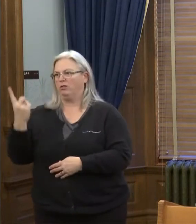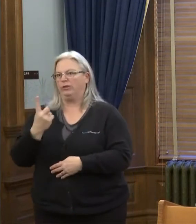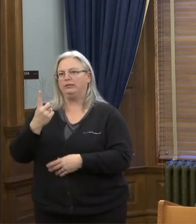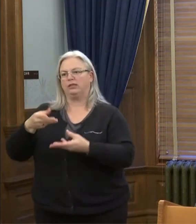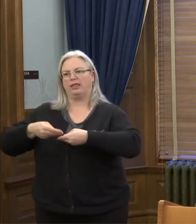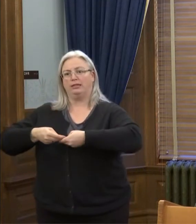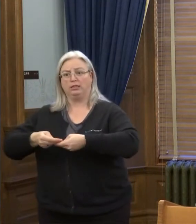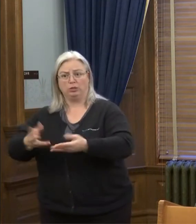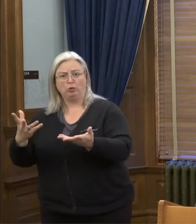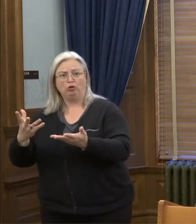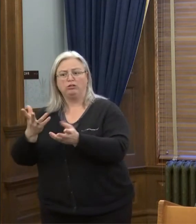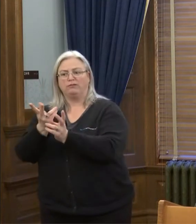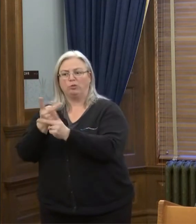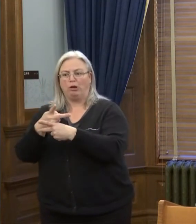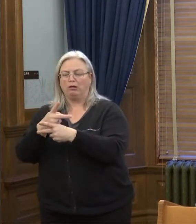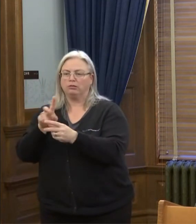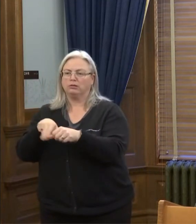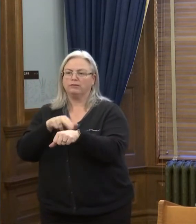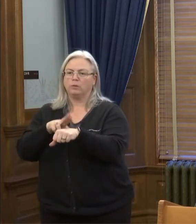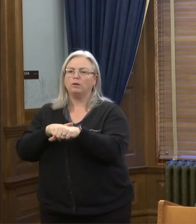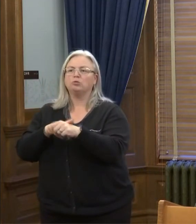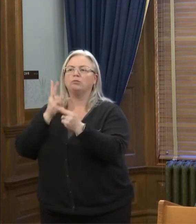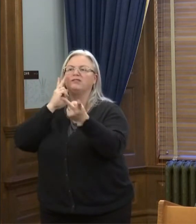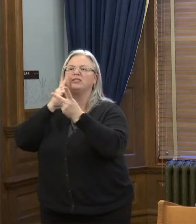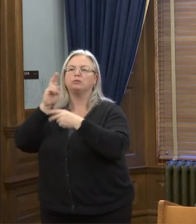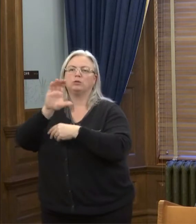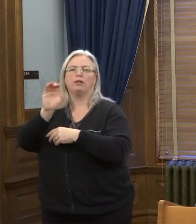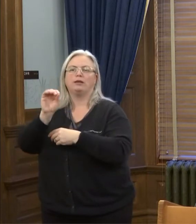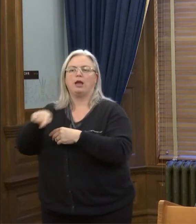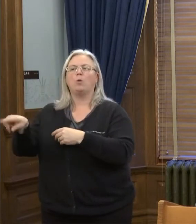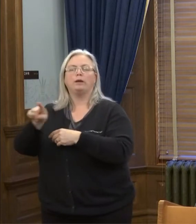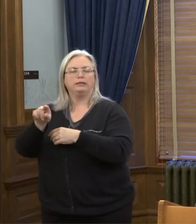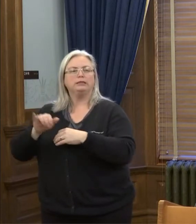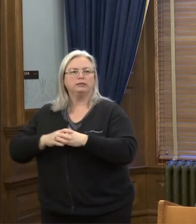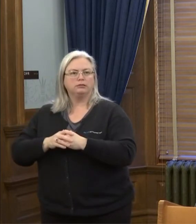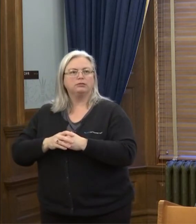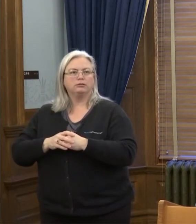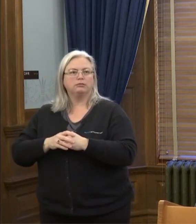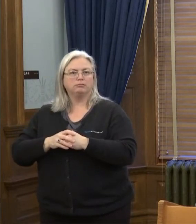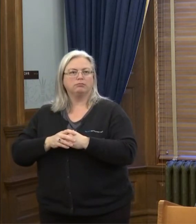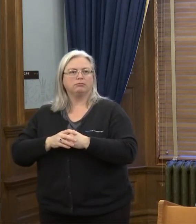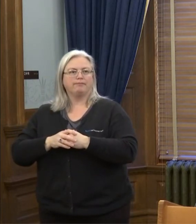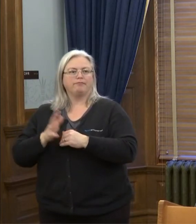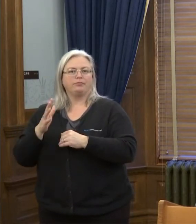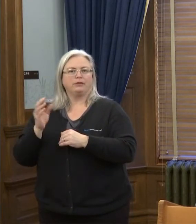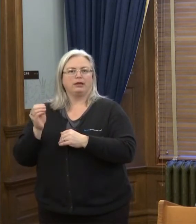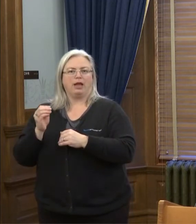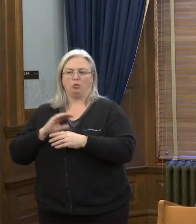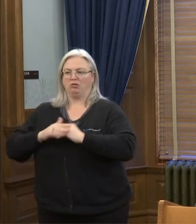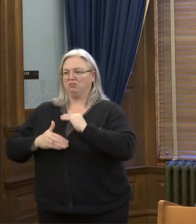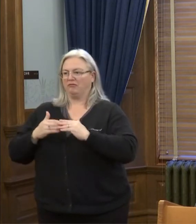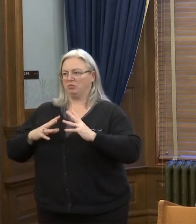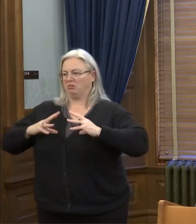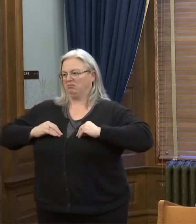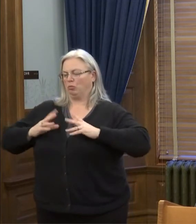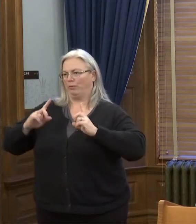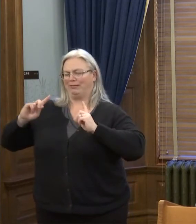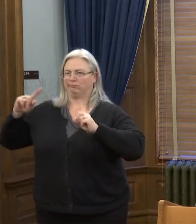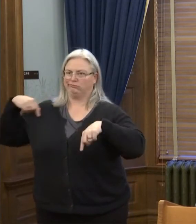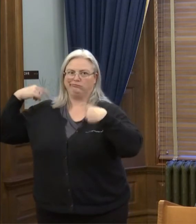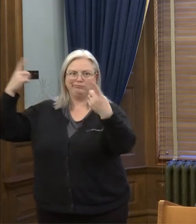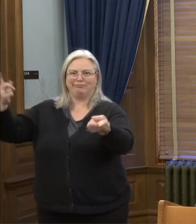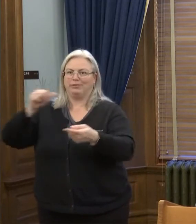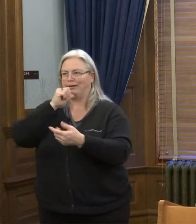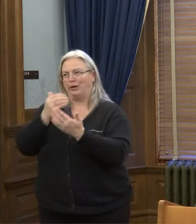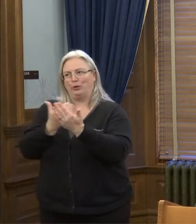the distribution of the product, of course, will be visible to the counties as well. And, uh, uh, uh, we're comfortable. We've been doing that all along.